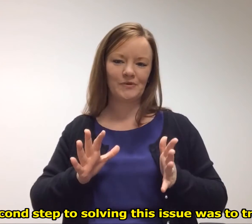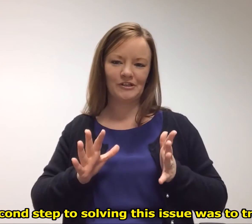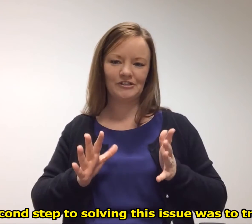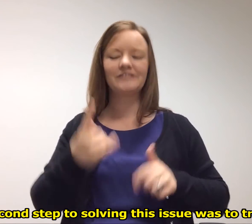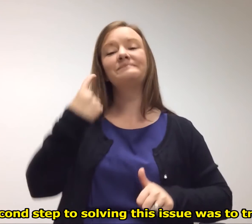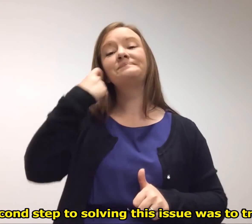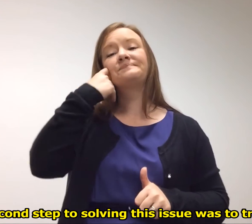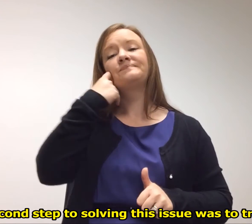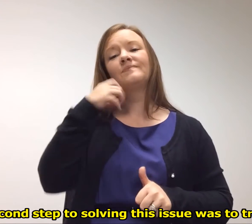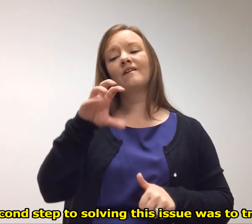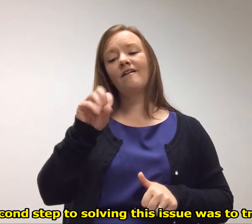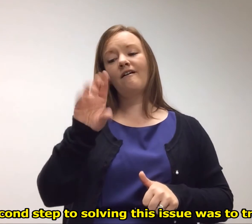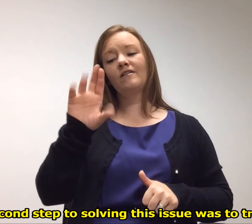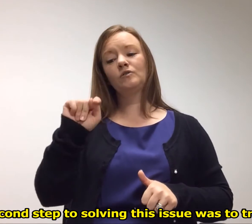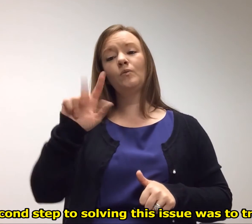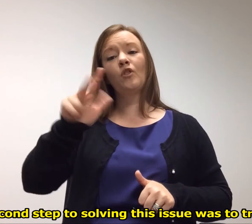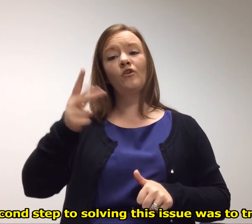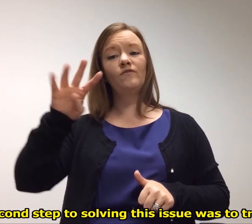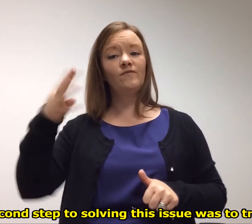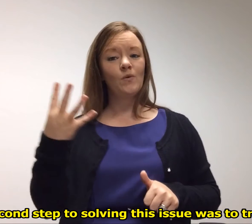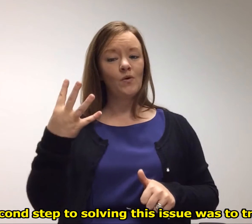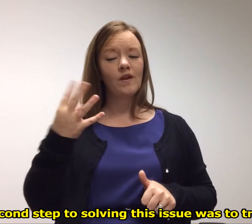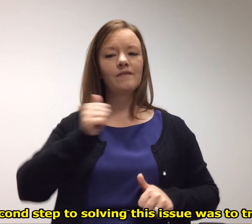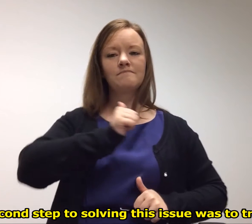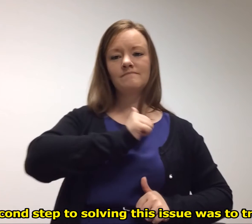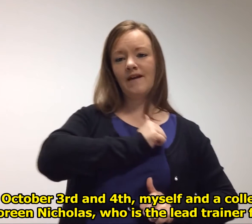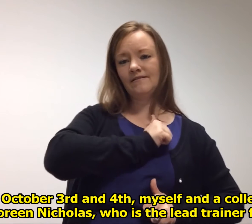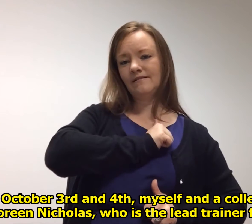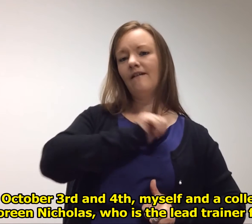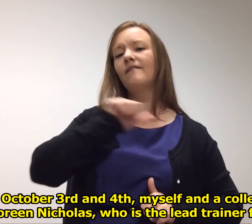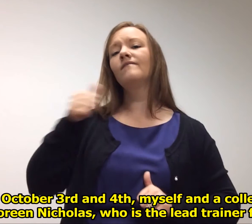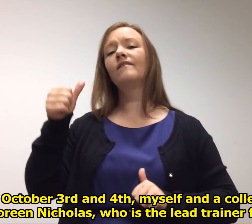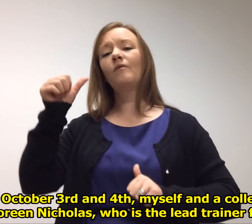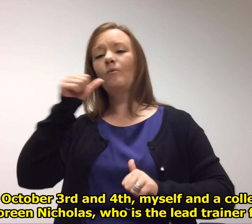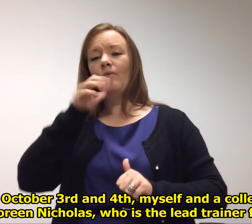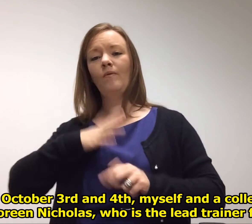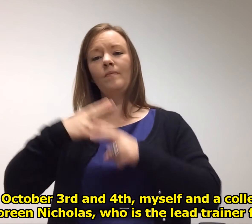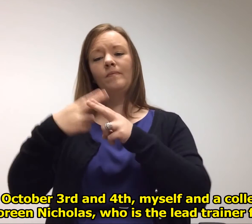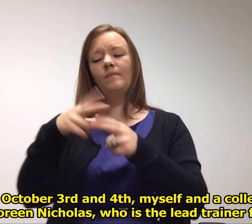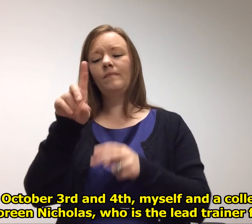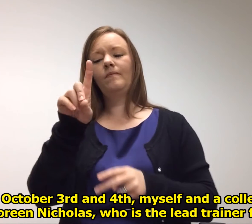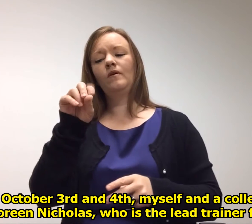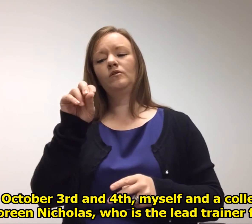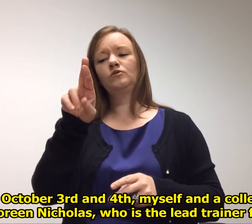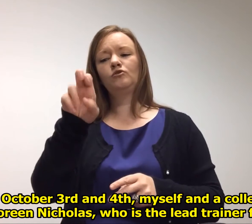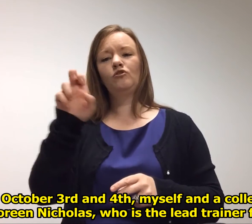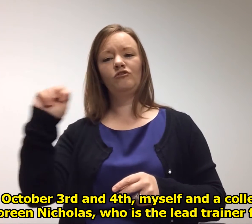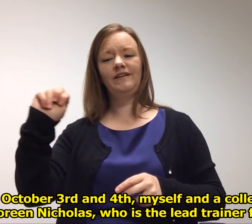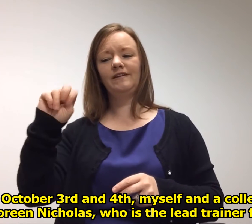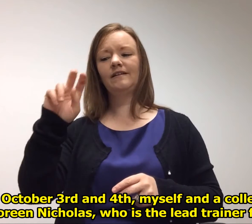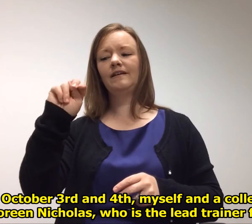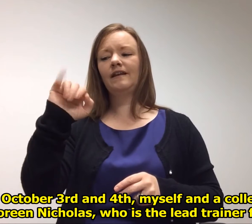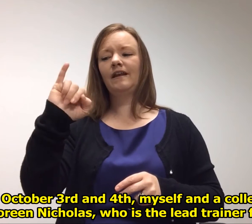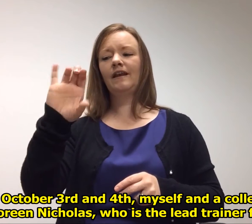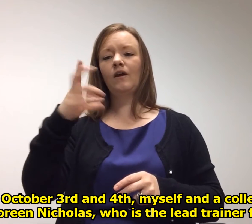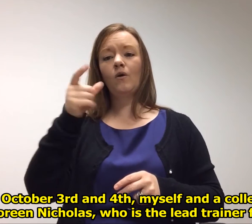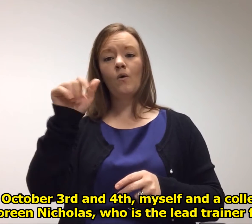step to solving this issue was to train interpreters. On October 3rd and 4th, myself and a colleague named